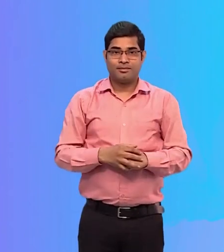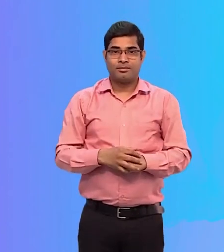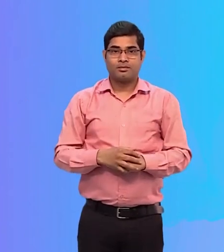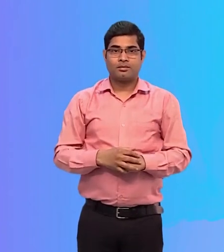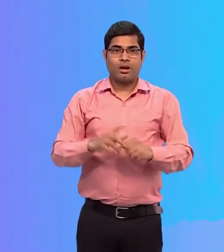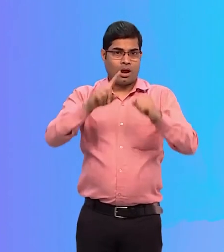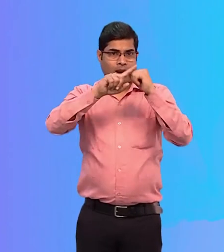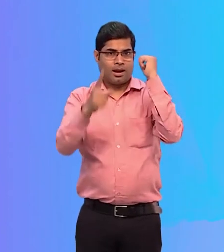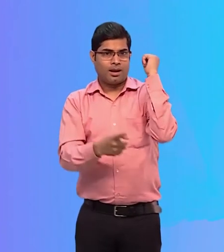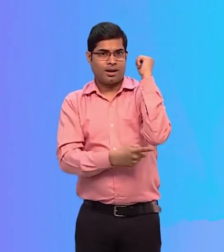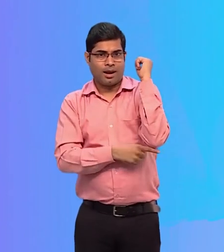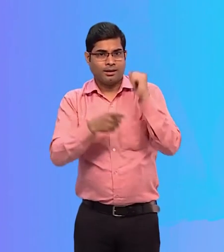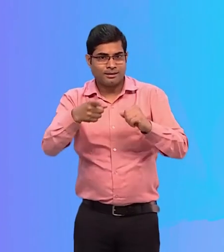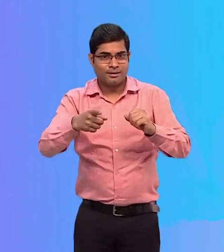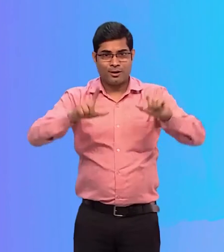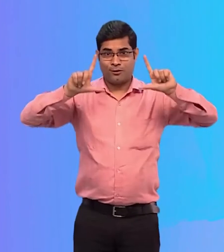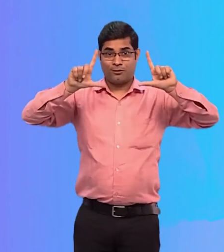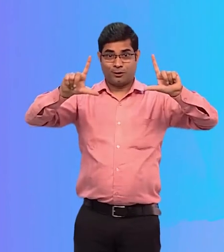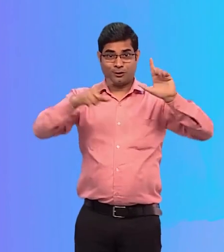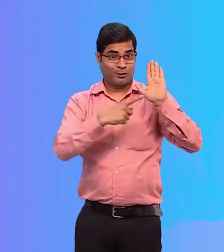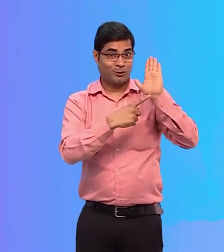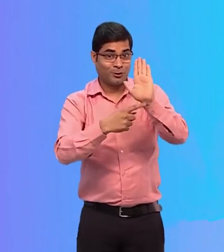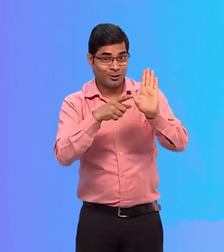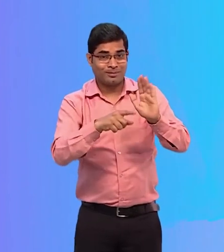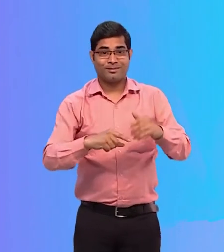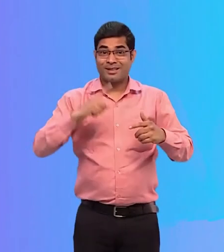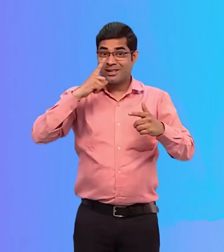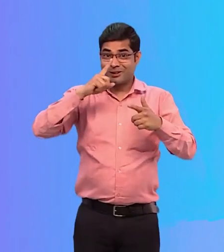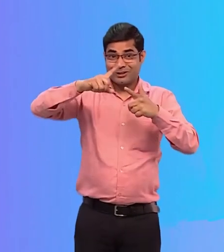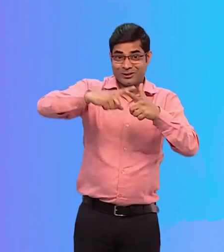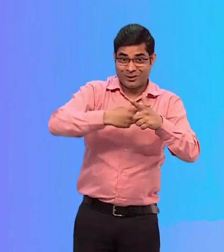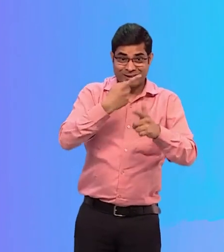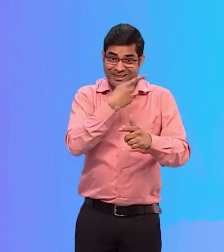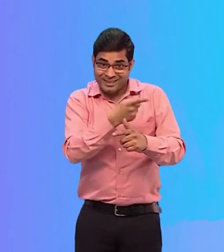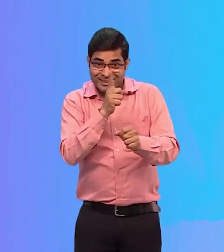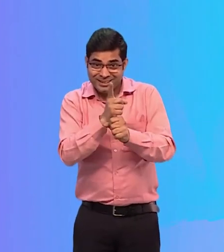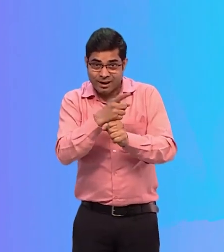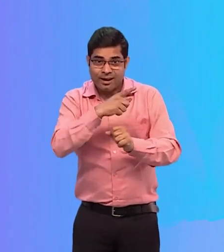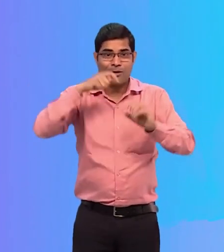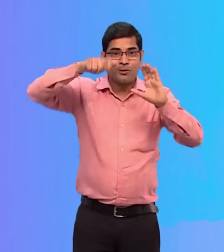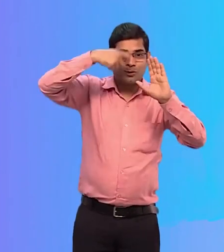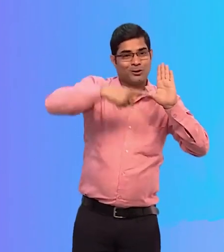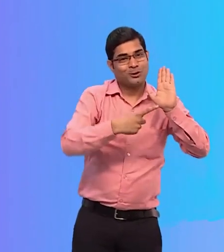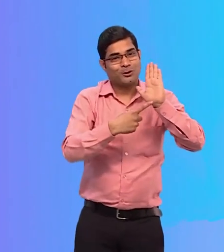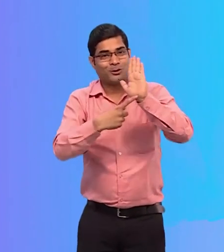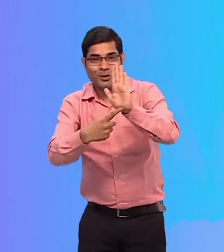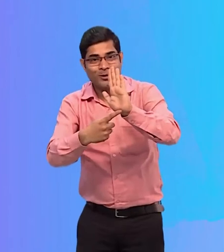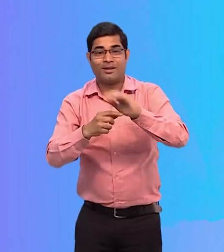The last picture shows Jyothi Ma'am playing a video. As the class burst